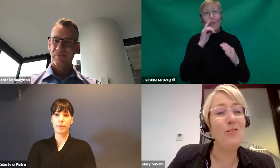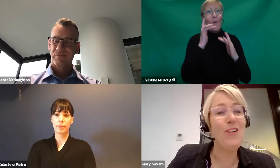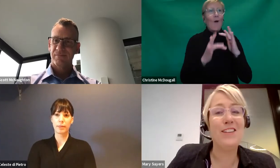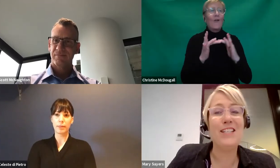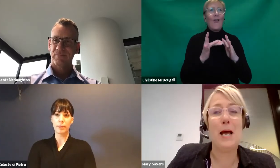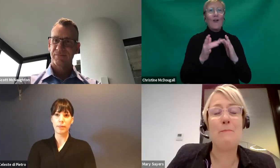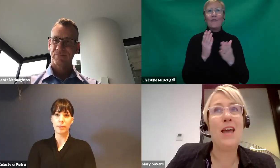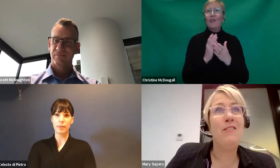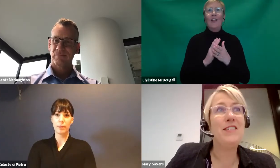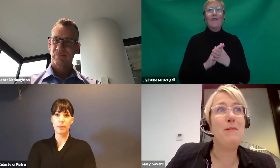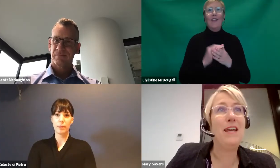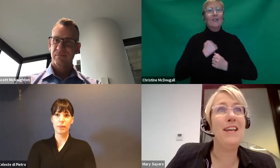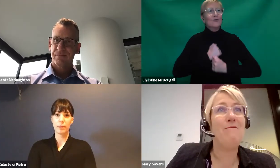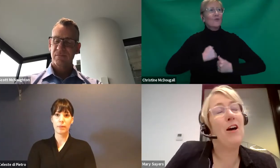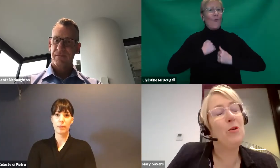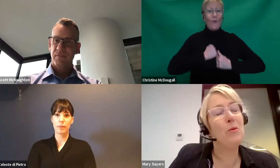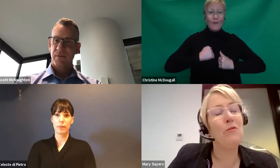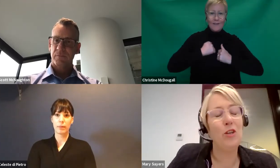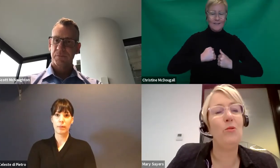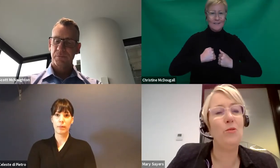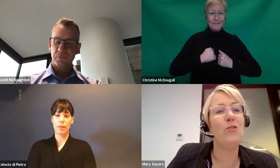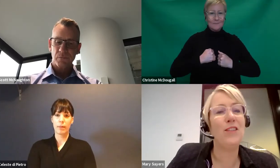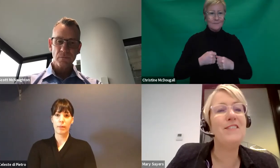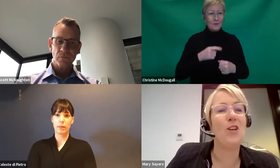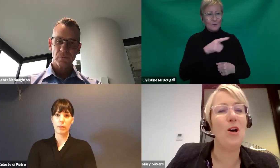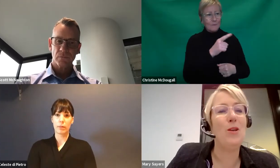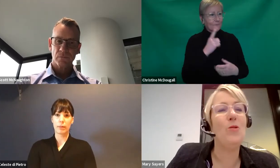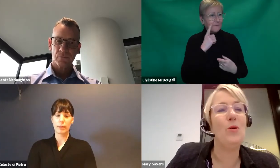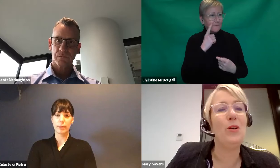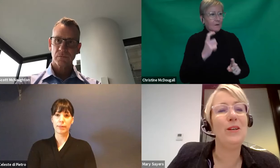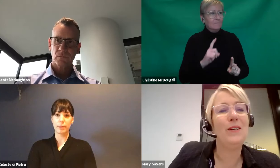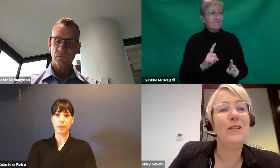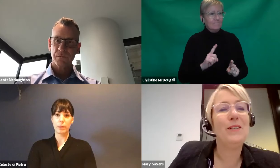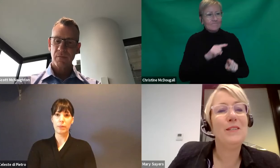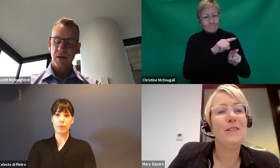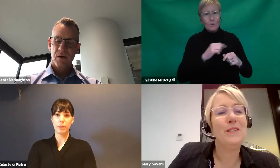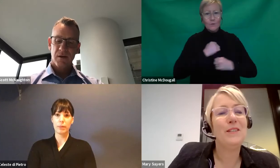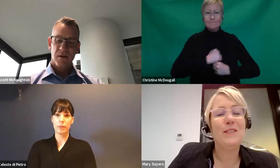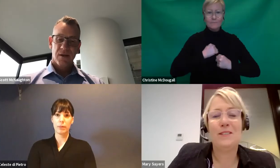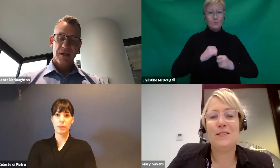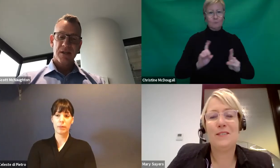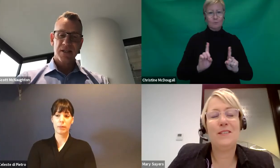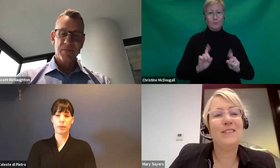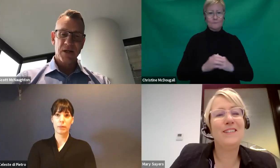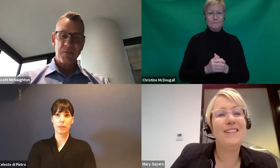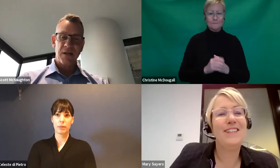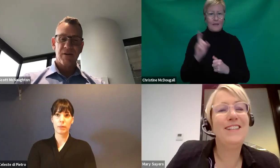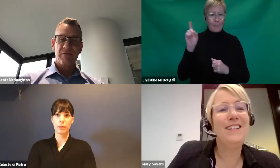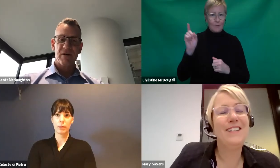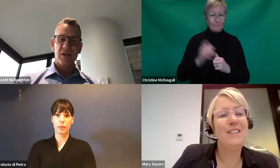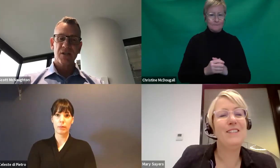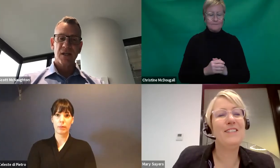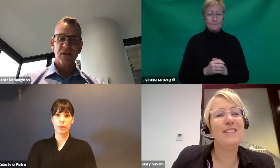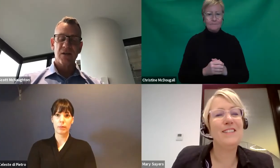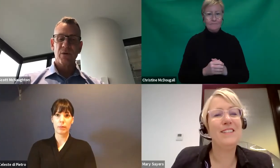what have you found that's been valuable for you during this time in your work? MR. Yeah, it's, it's been